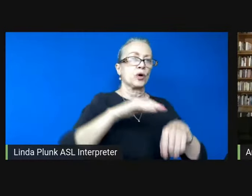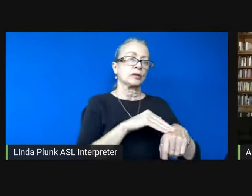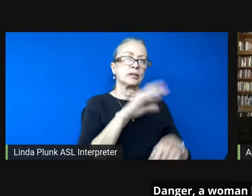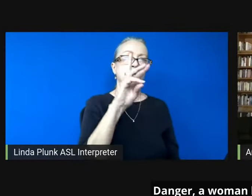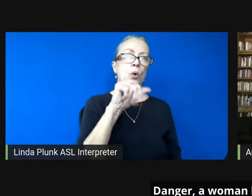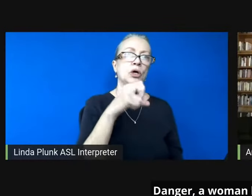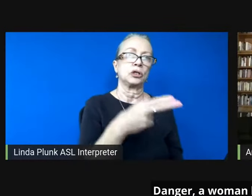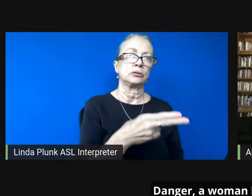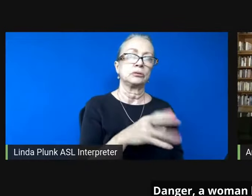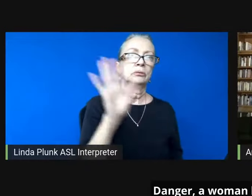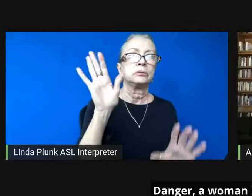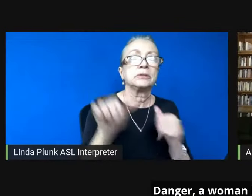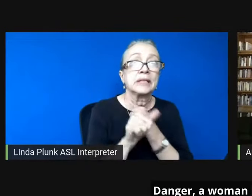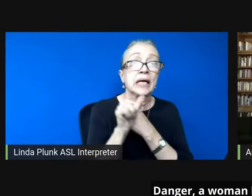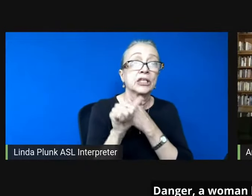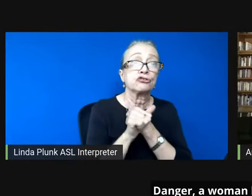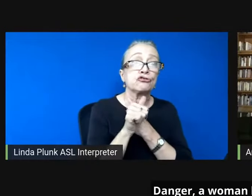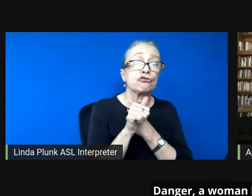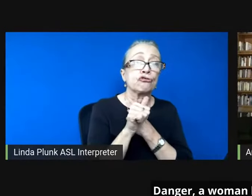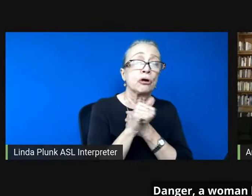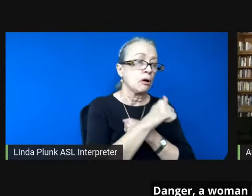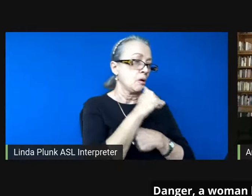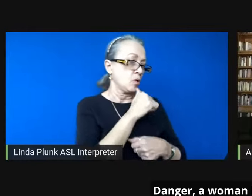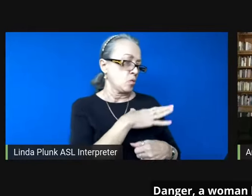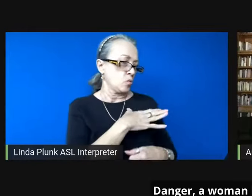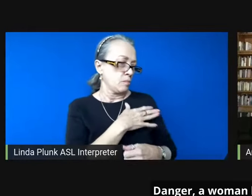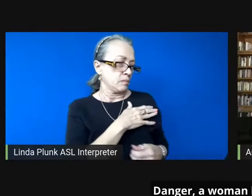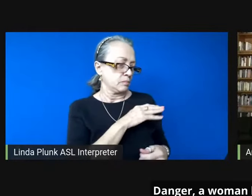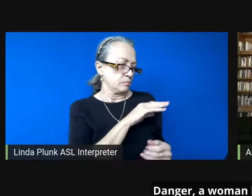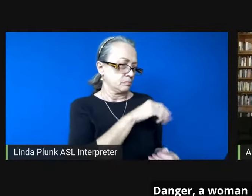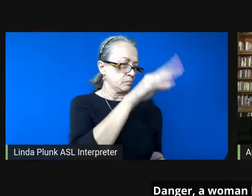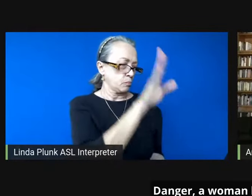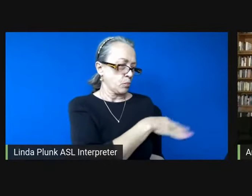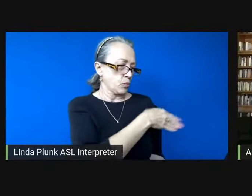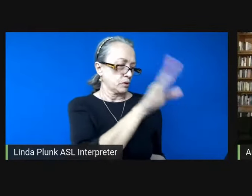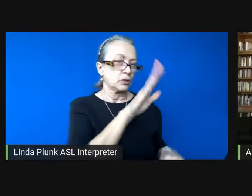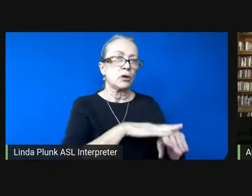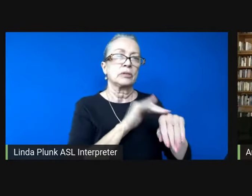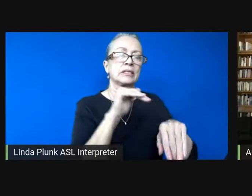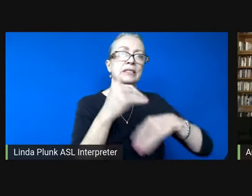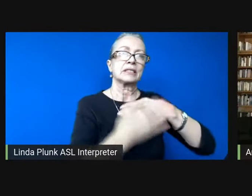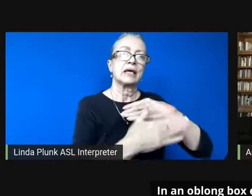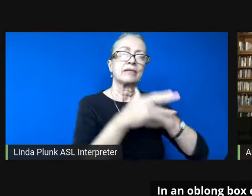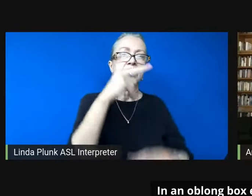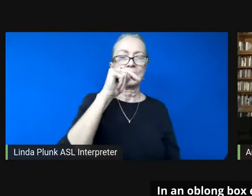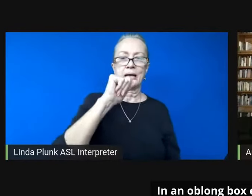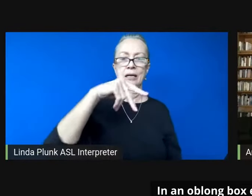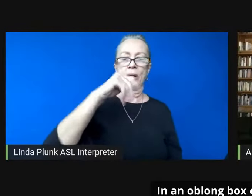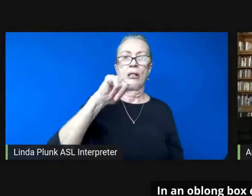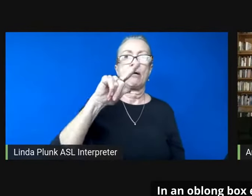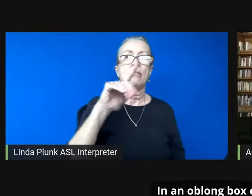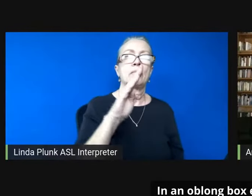danger a woman brushed on the side of a napalm bomb in an